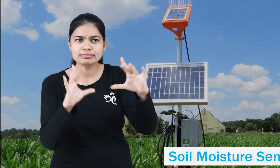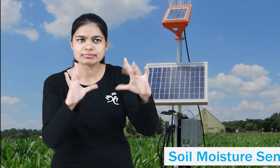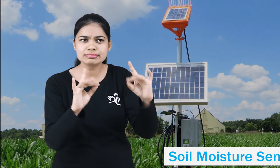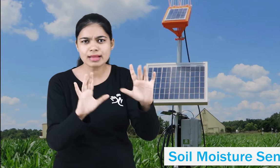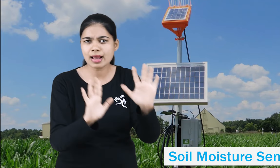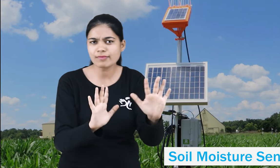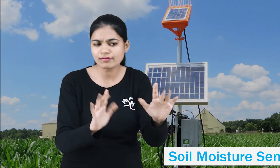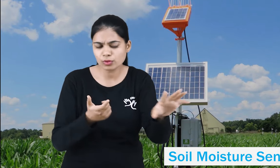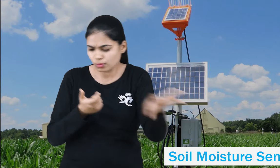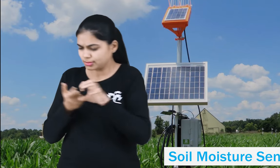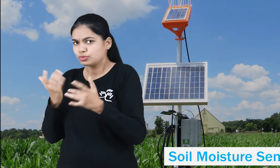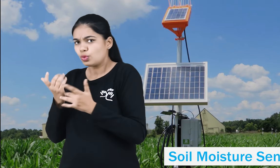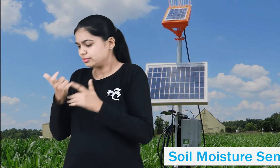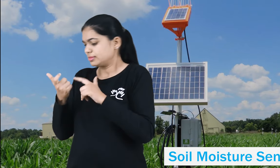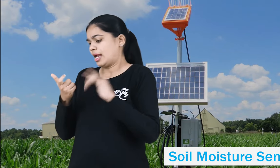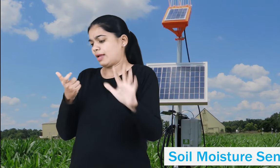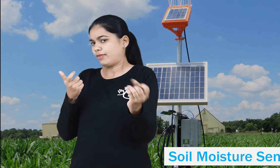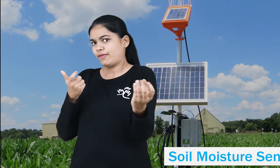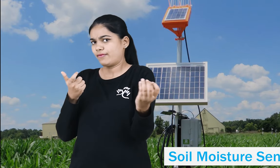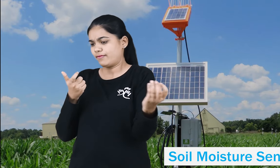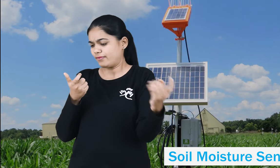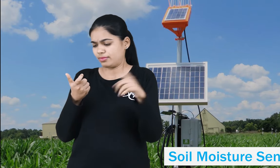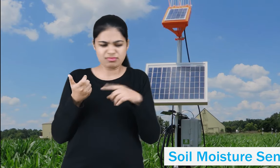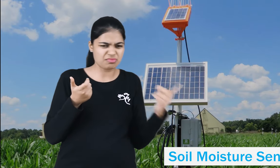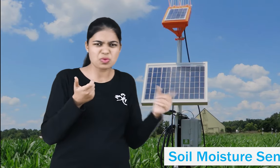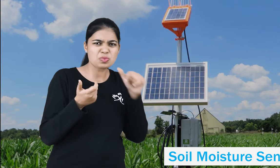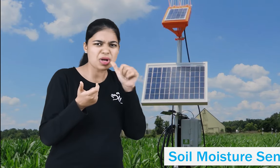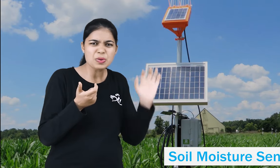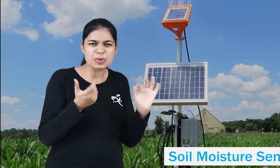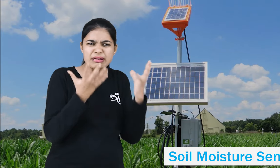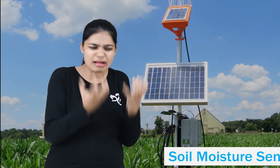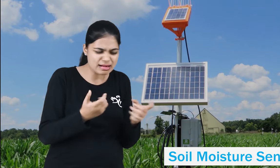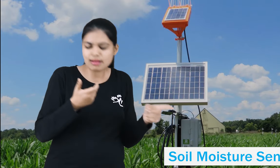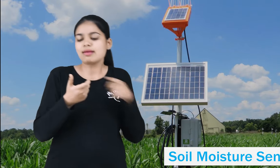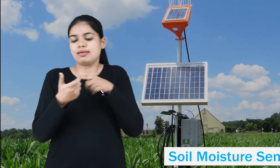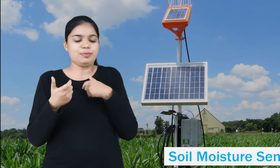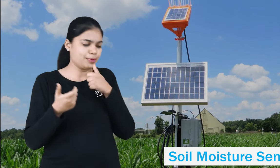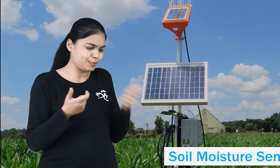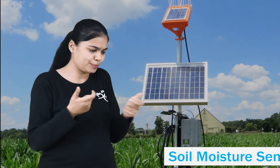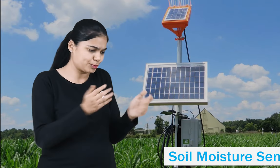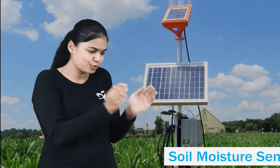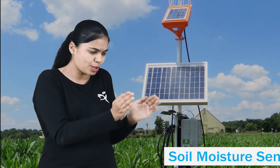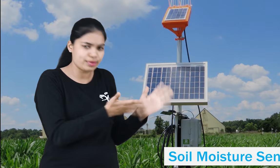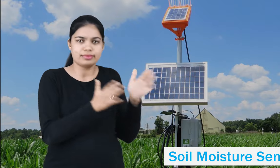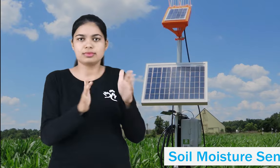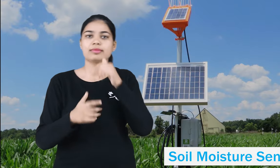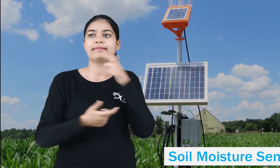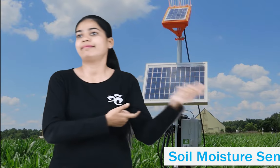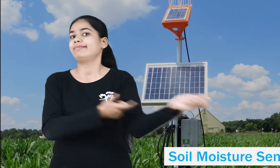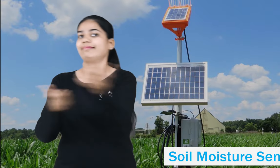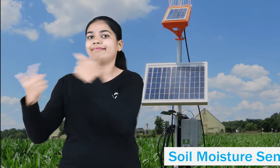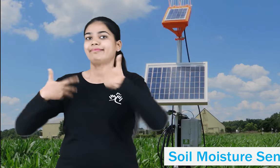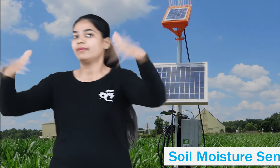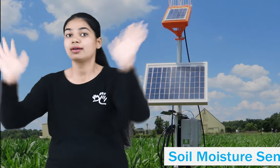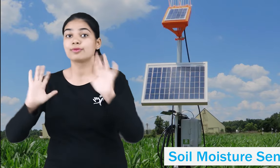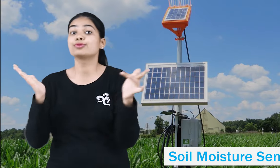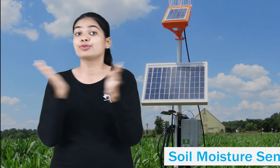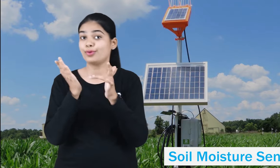sensors help you understand the water content in the soil. So you can more precisely schedule a watering, creating a lower water